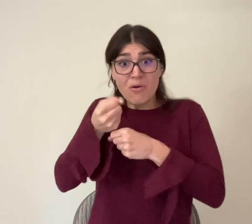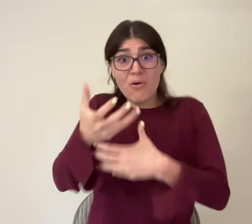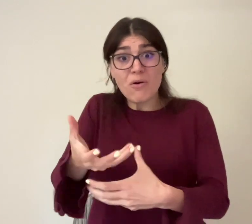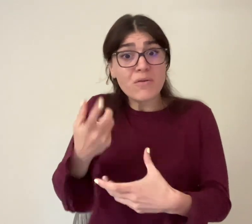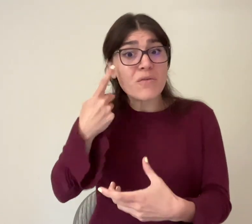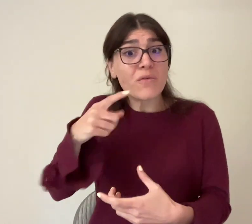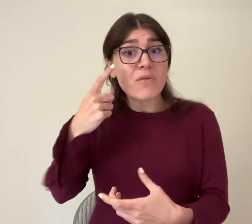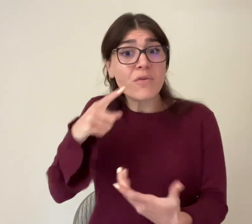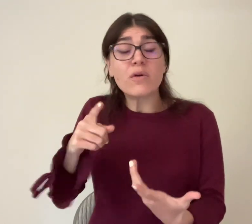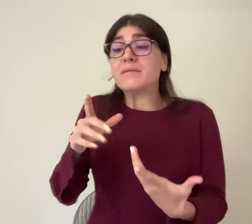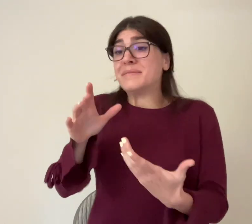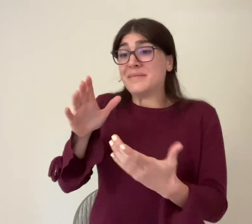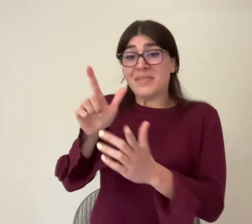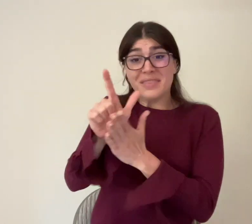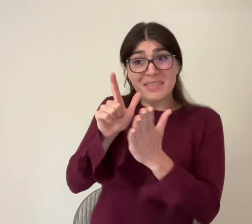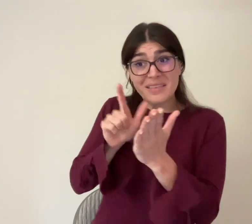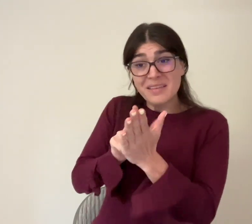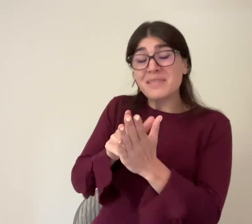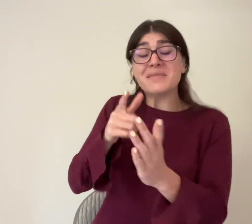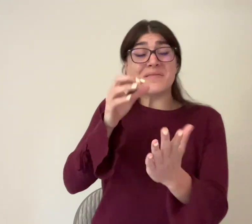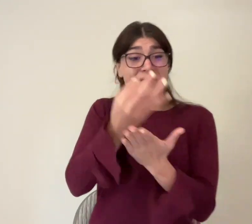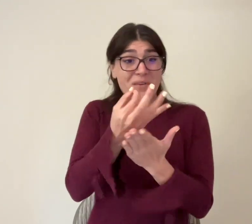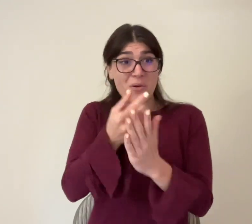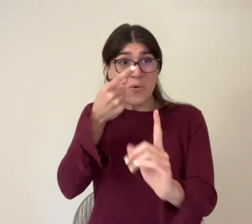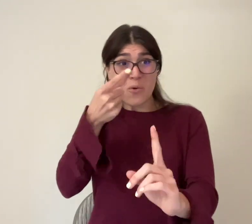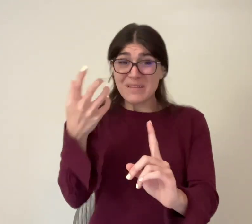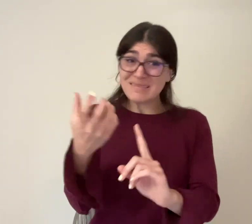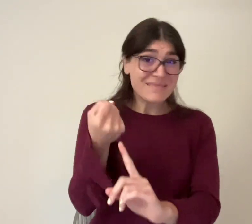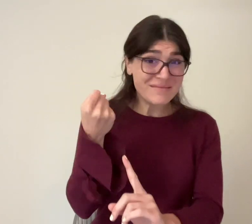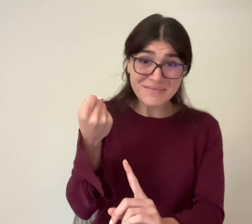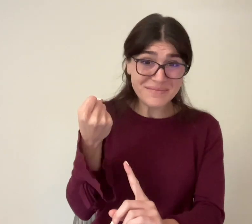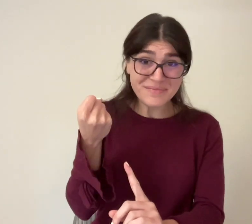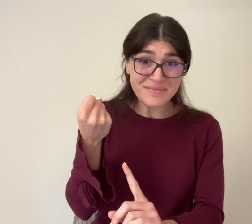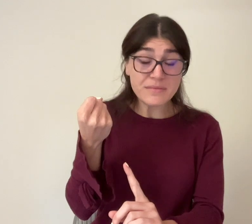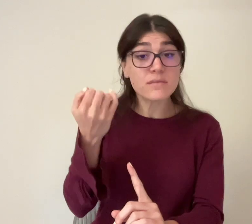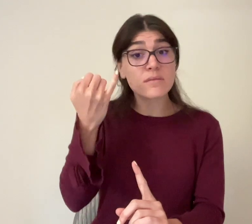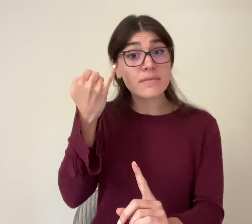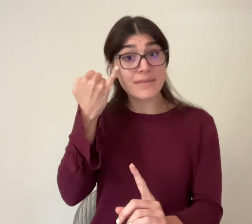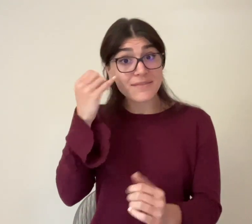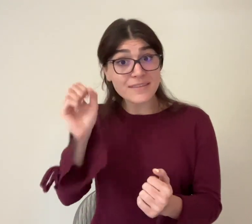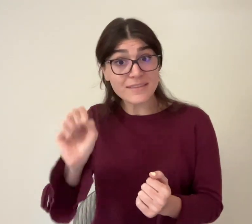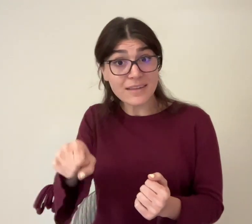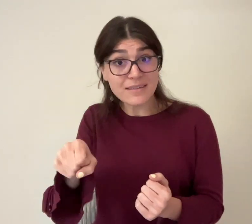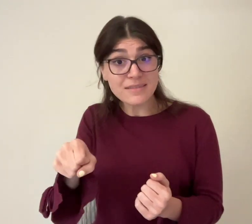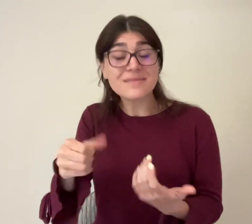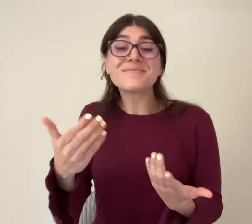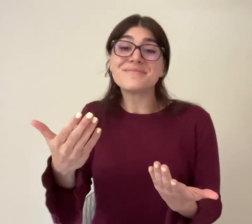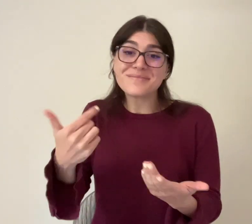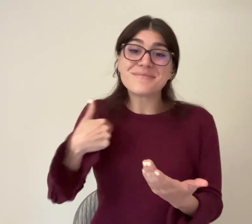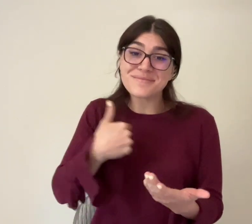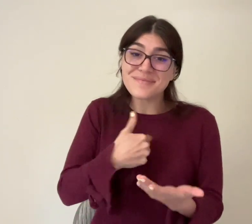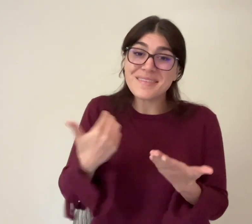Maybe that organization is unable to meet their legal and financial requirements because of this.